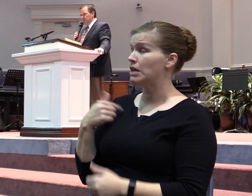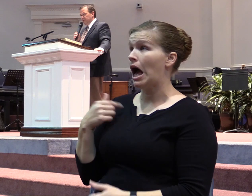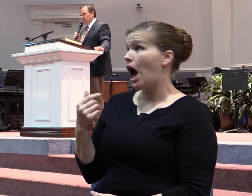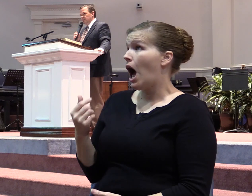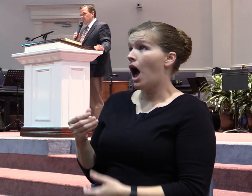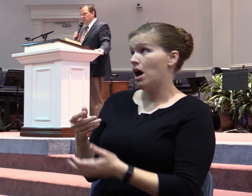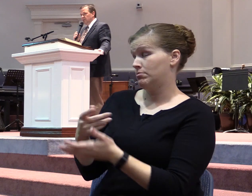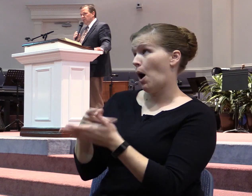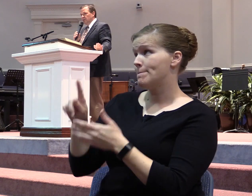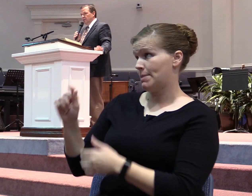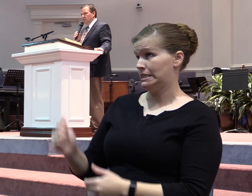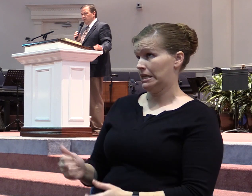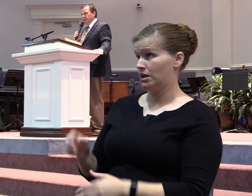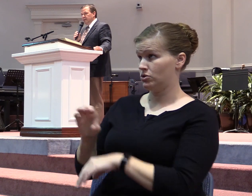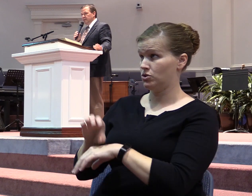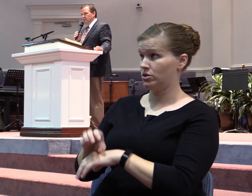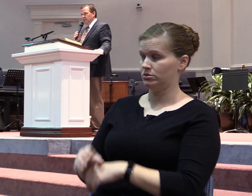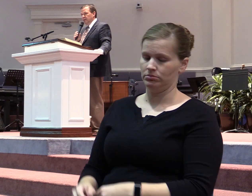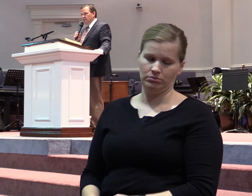my tithes to the church. And the Lord is saying, you don't pay your tithes on ten dollars.